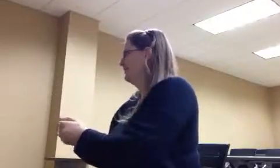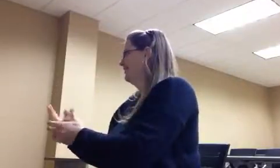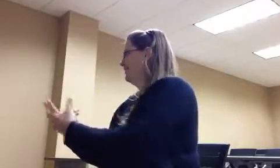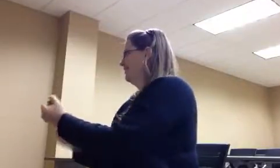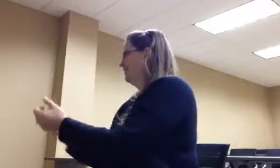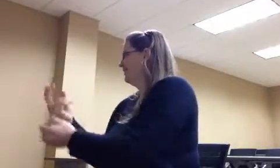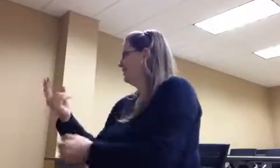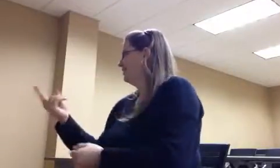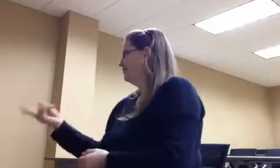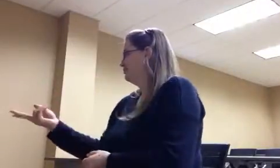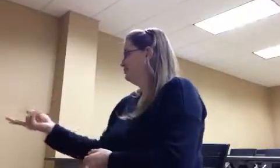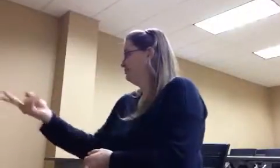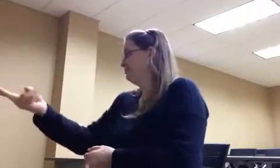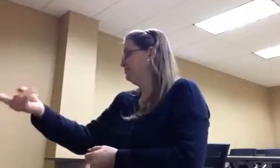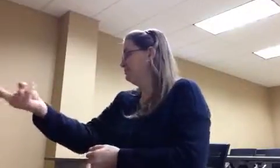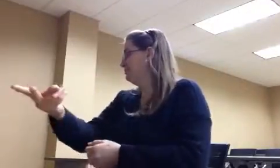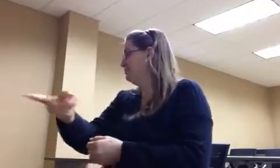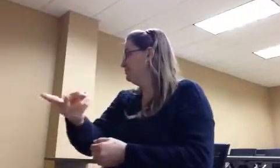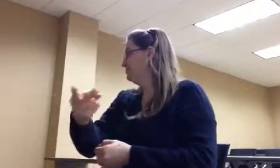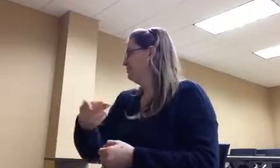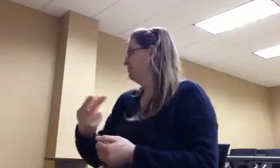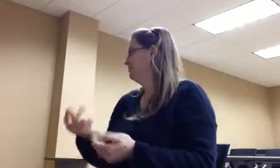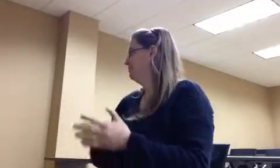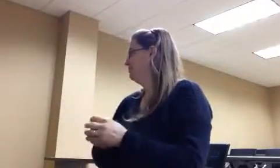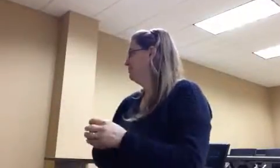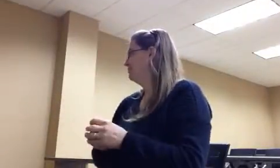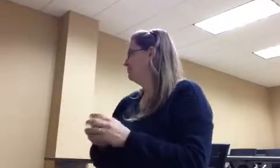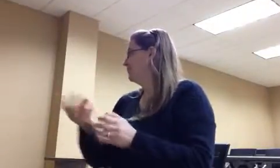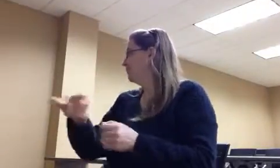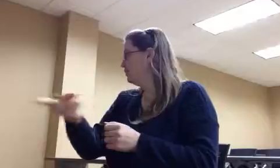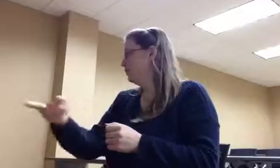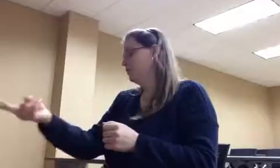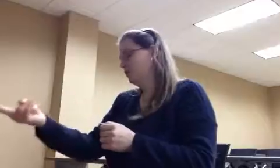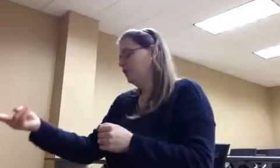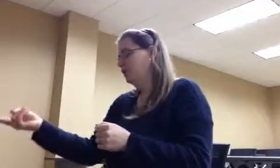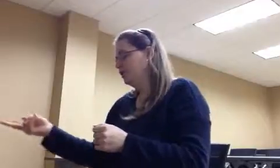are talking to each other. You two are talking to each other. You two are talking to each other. You're going to go first.